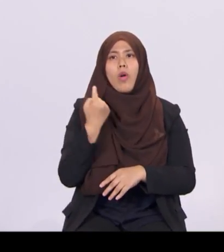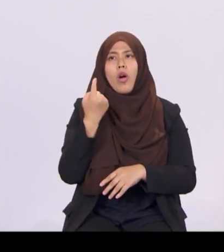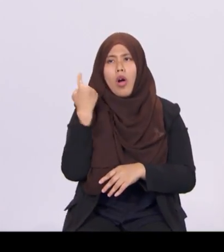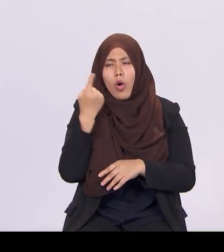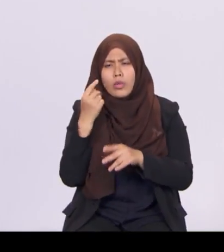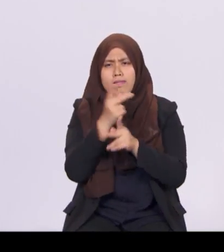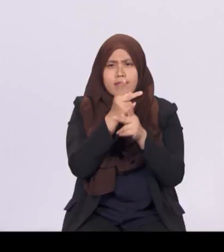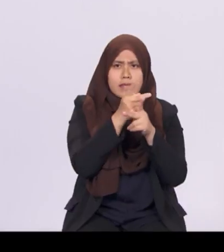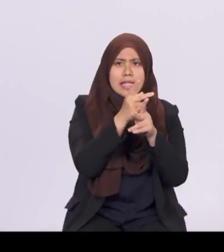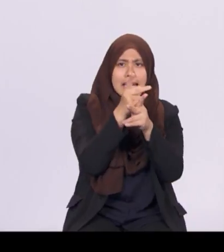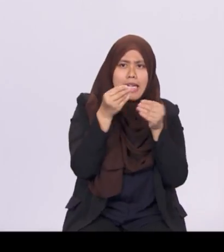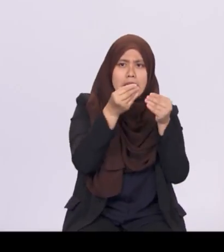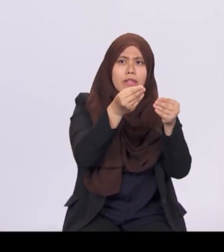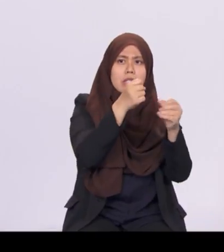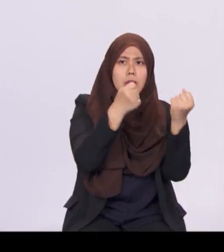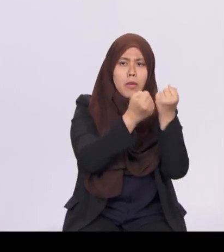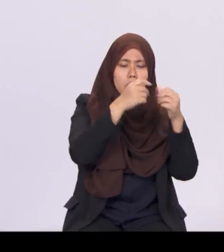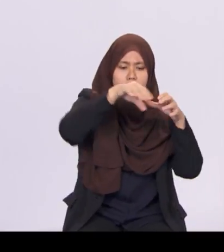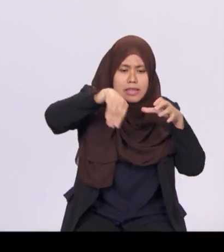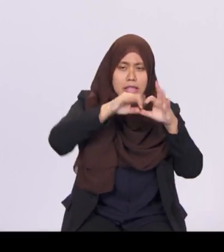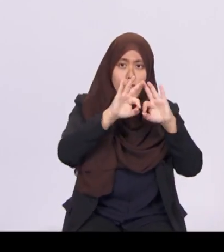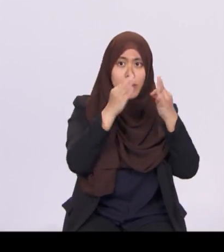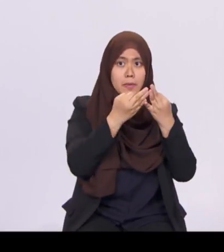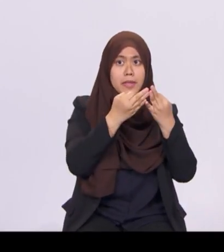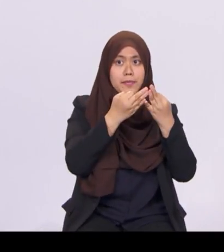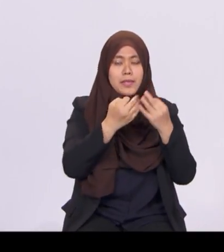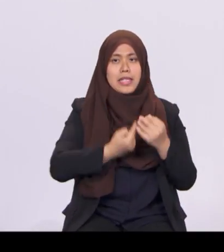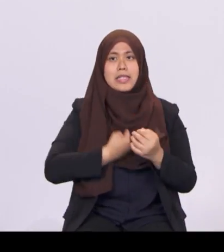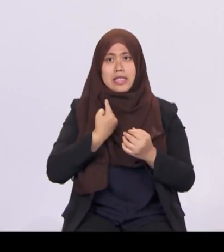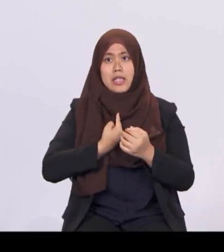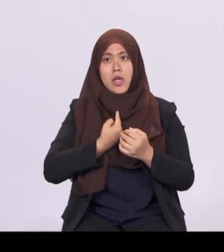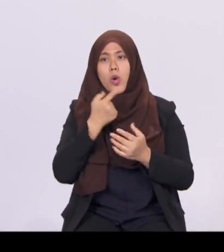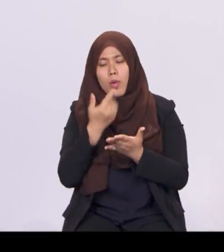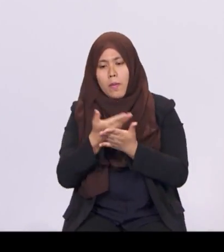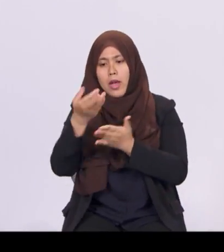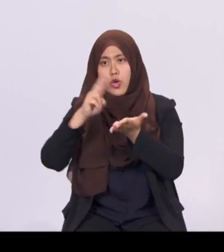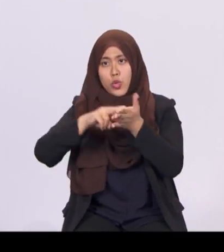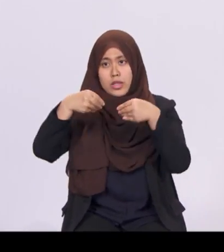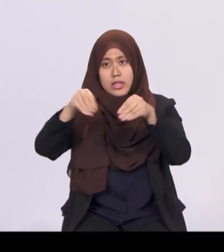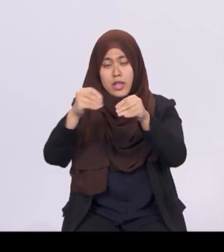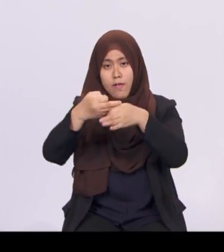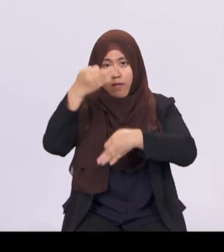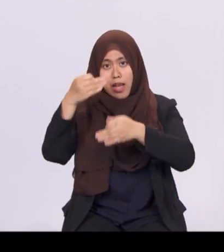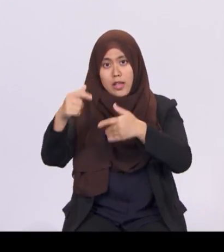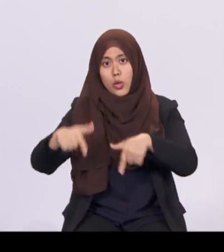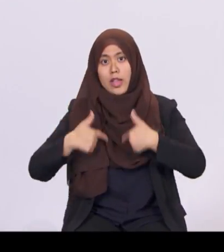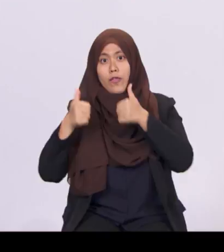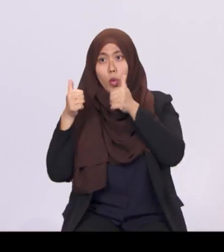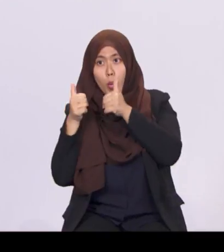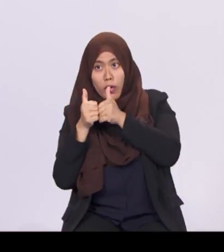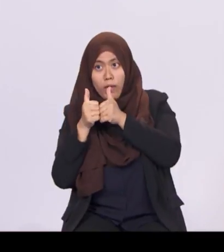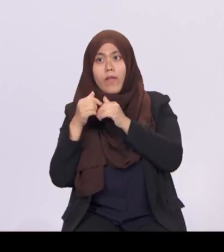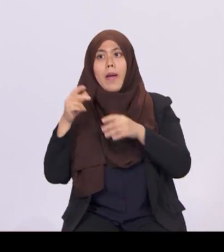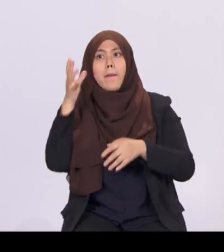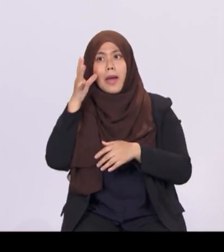their families. Singers who buy a resale flat to live with their parents will now receive an enhanced